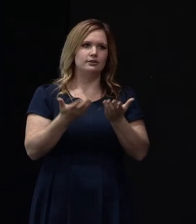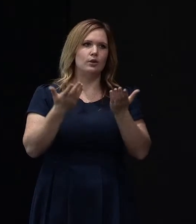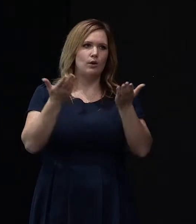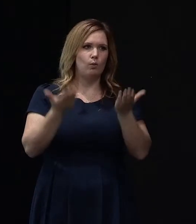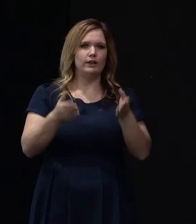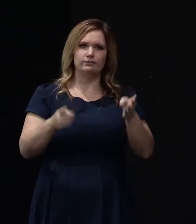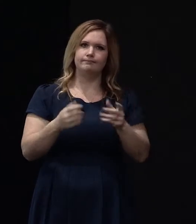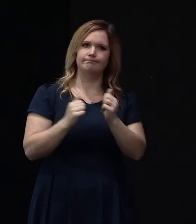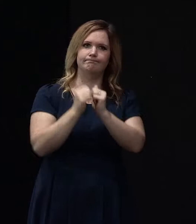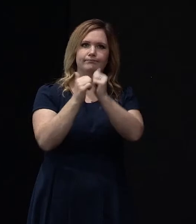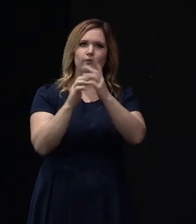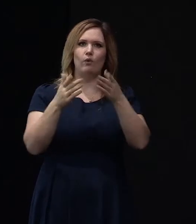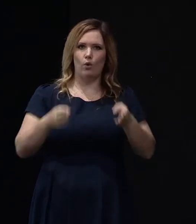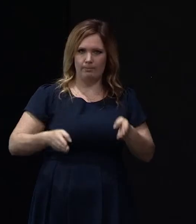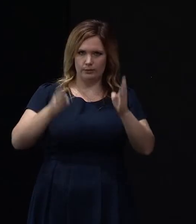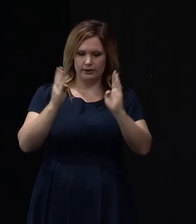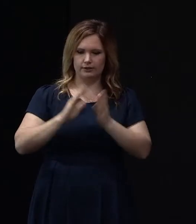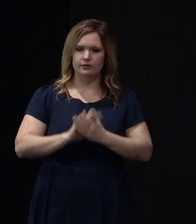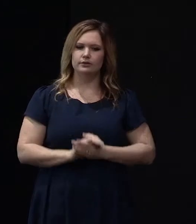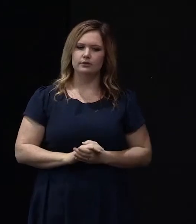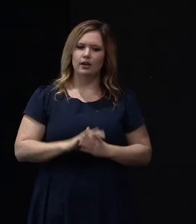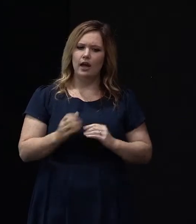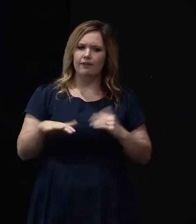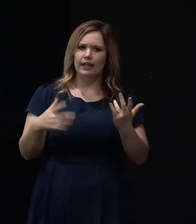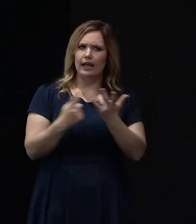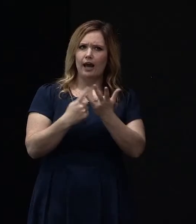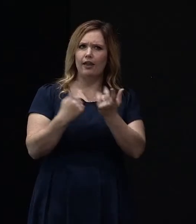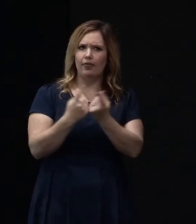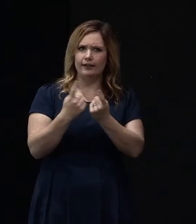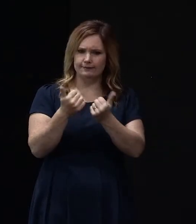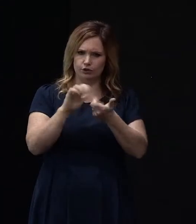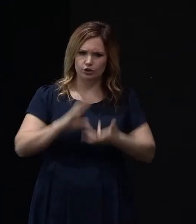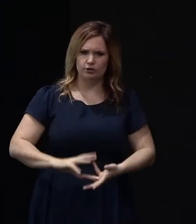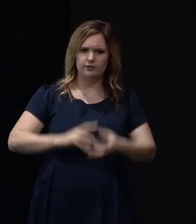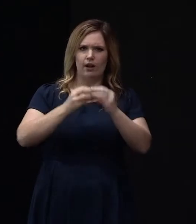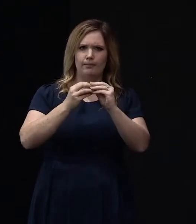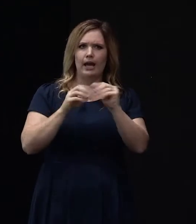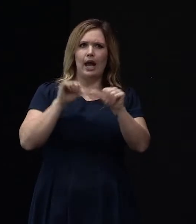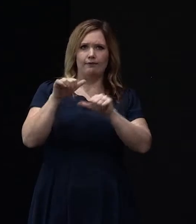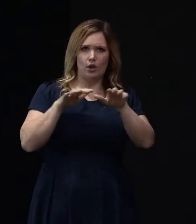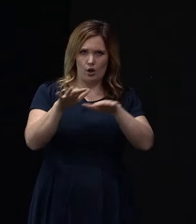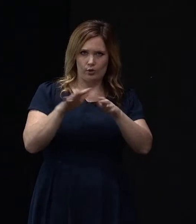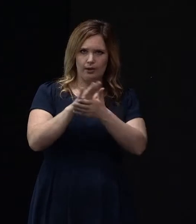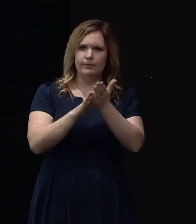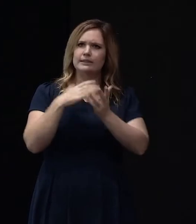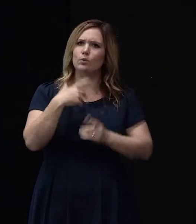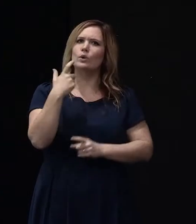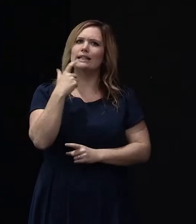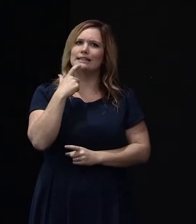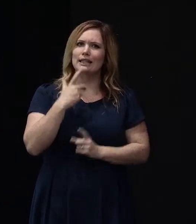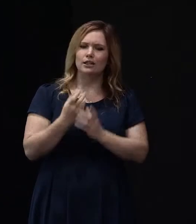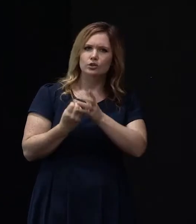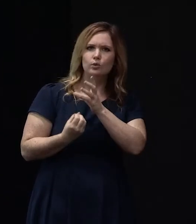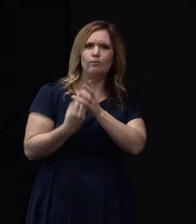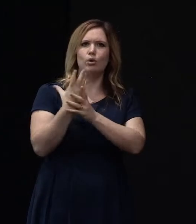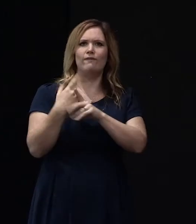Is there a way, is there anything that's been developed as a result of the earthquakes so we can easily increase the thermal mass in a